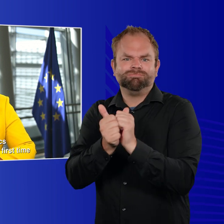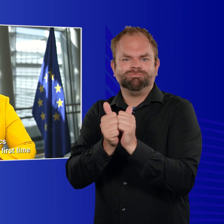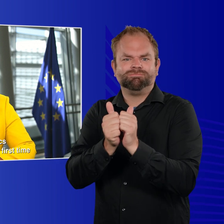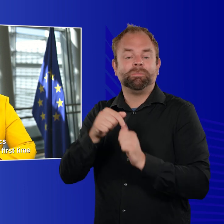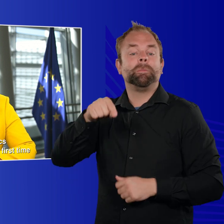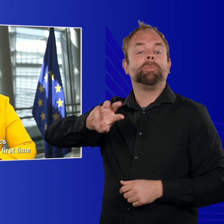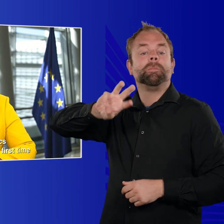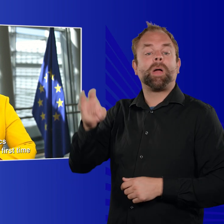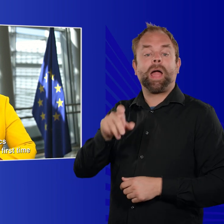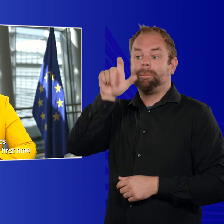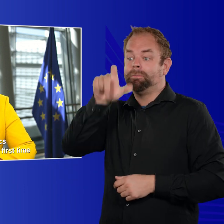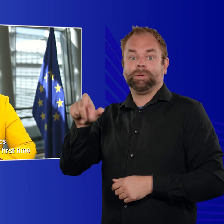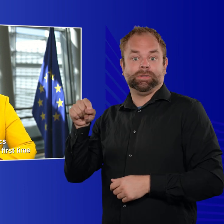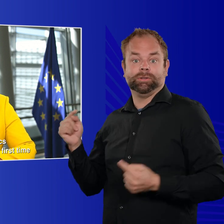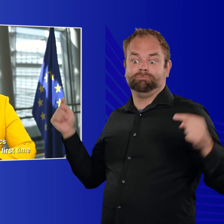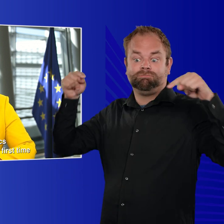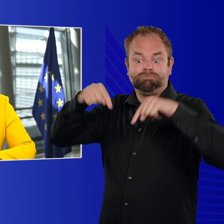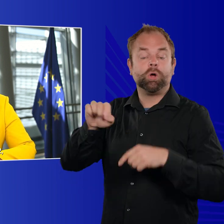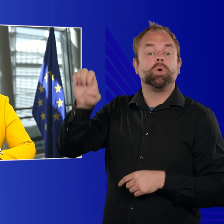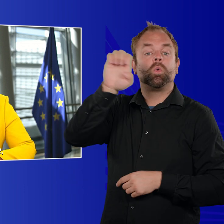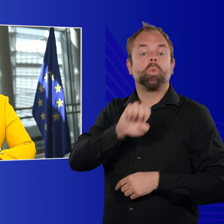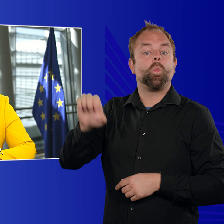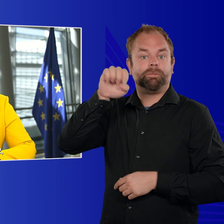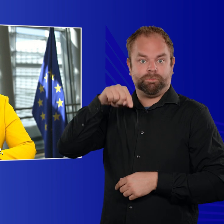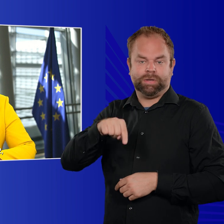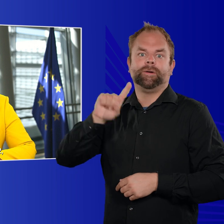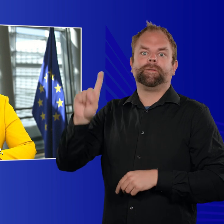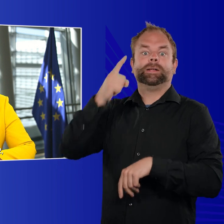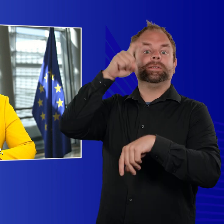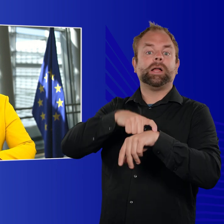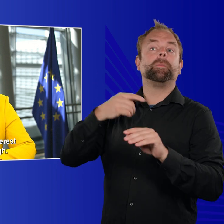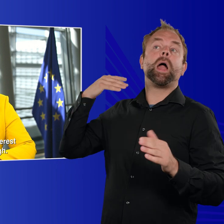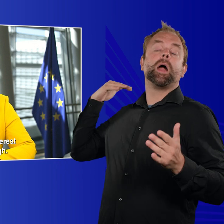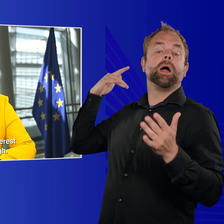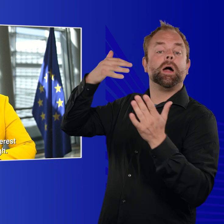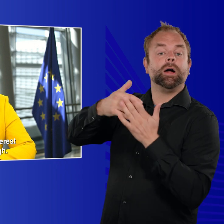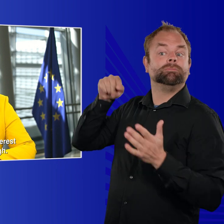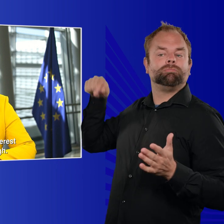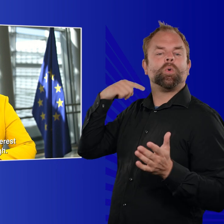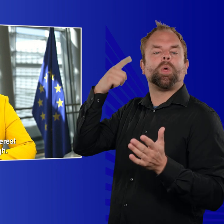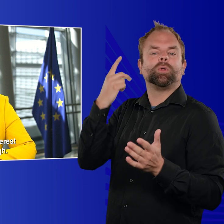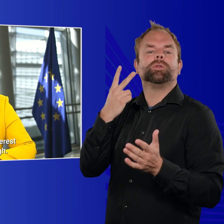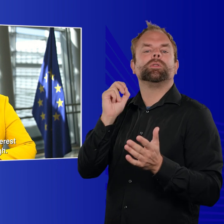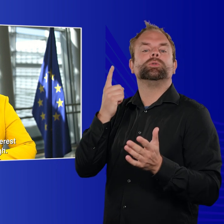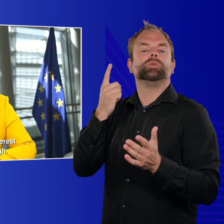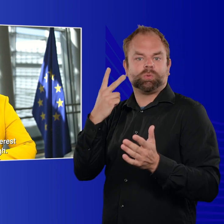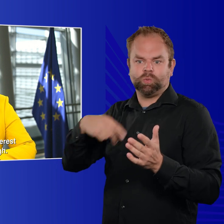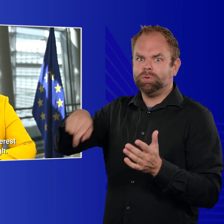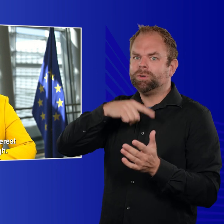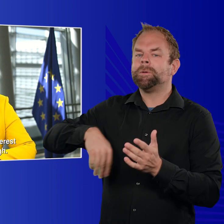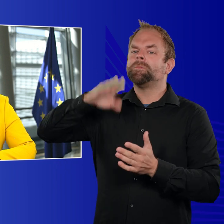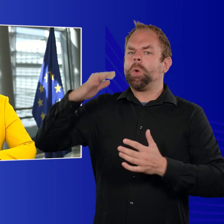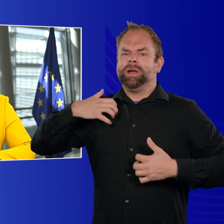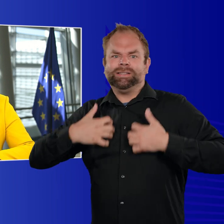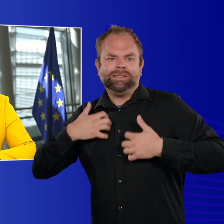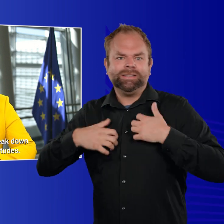With the Paralympics returning to Europe for the first time since London 2012, the excitement and interest are at an all